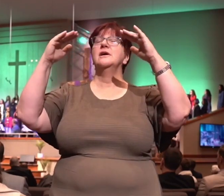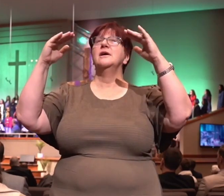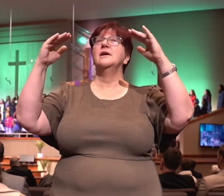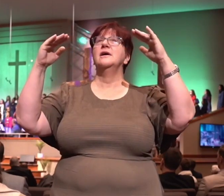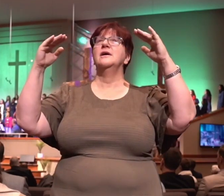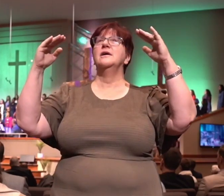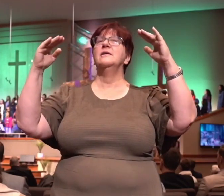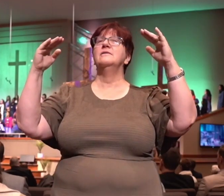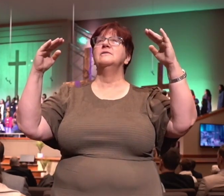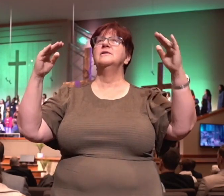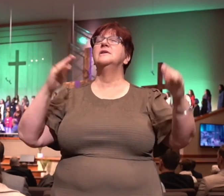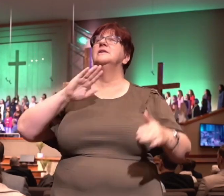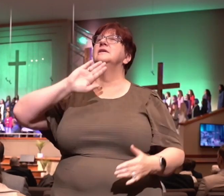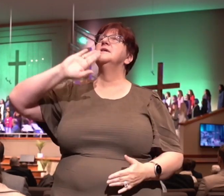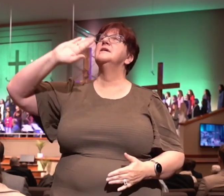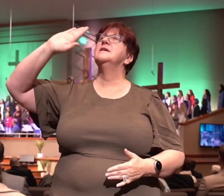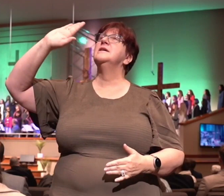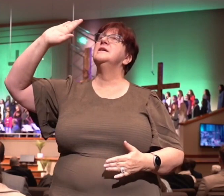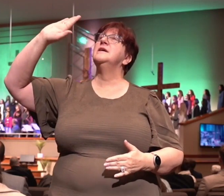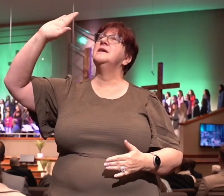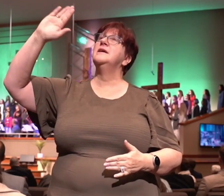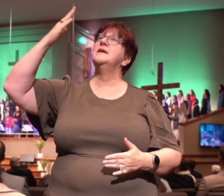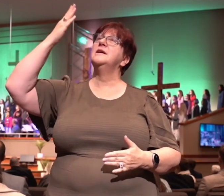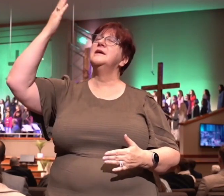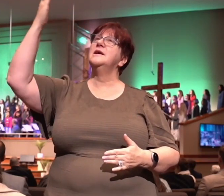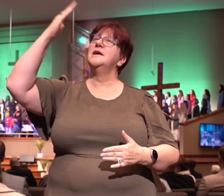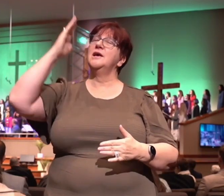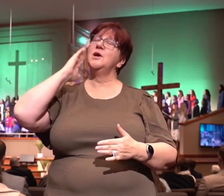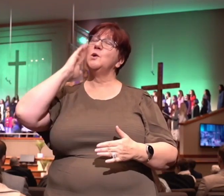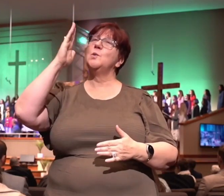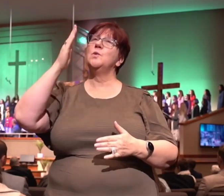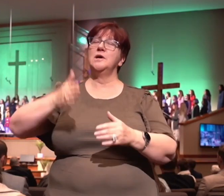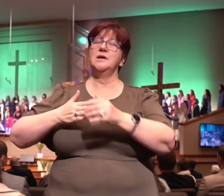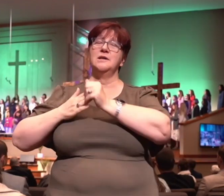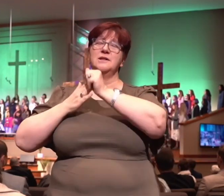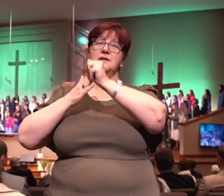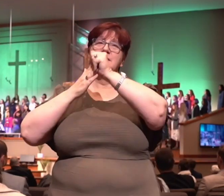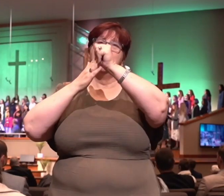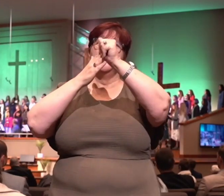hand will lead me home,